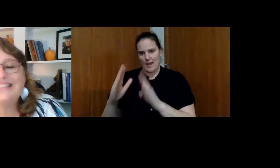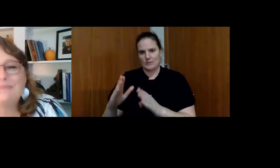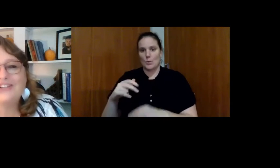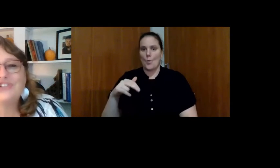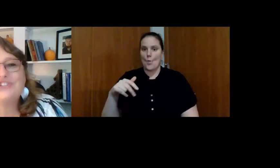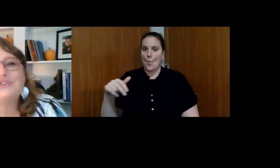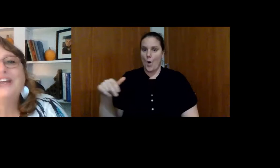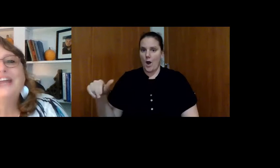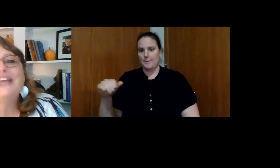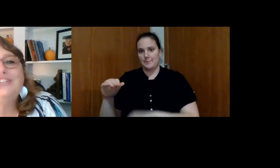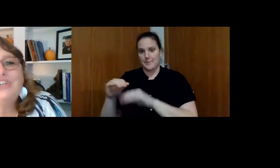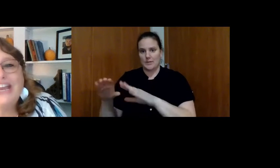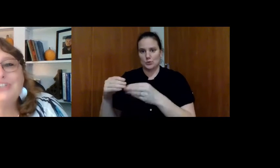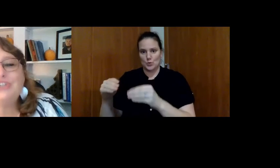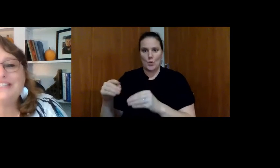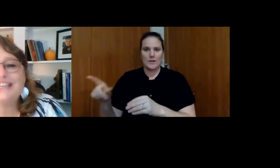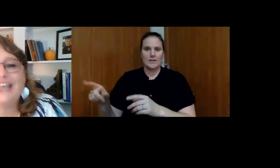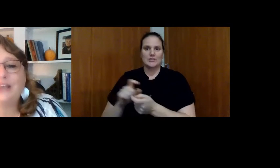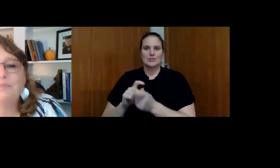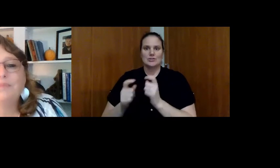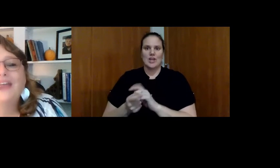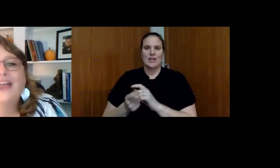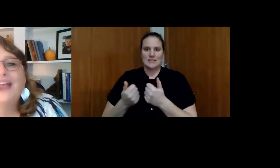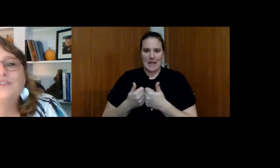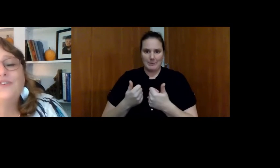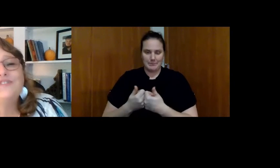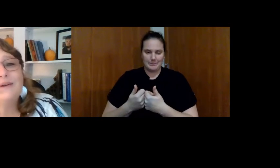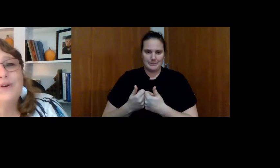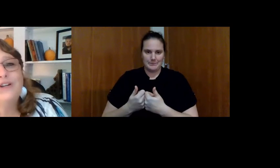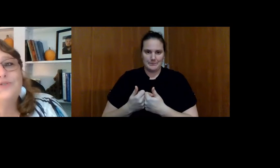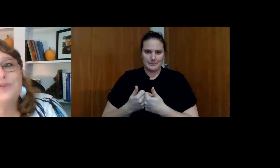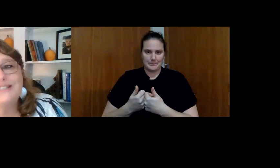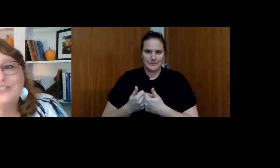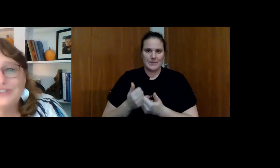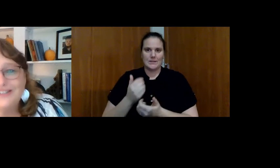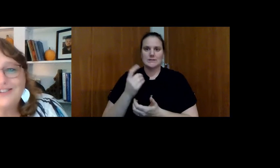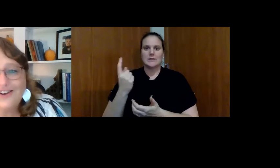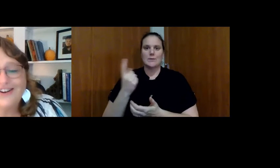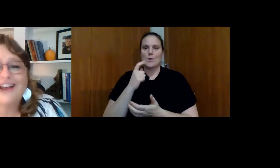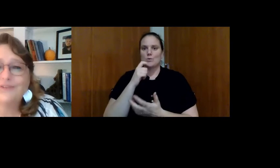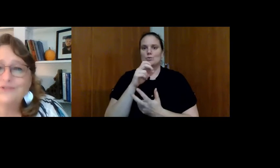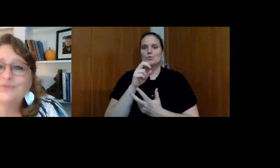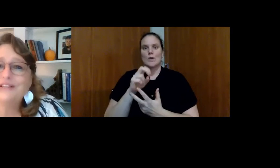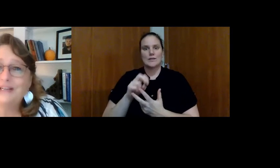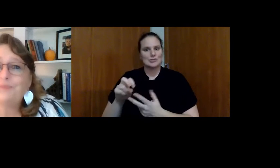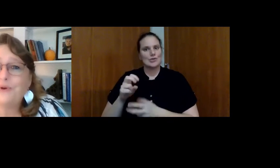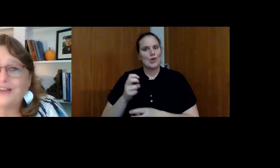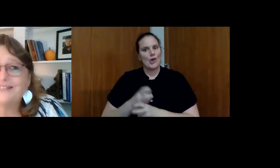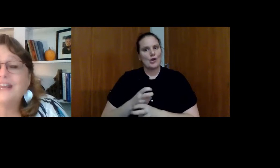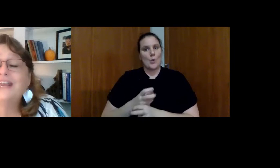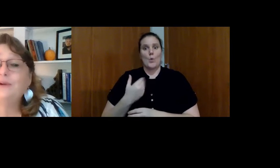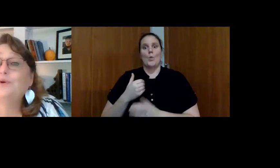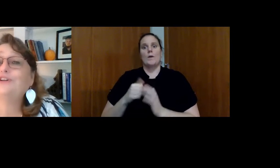could walk to the Magic store, he changed his game. And for someone who transition is hard, I was really impressed. He worked